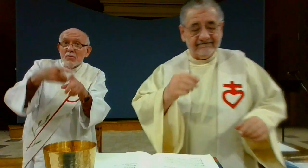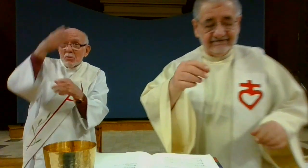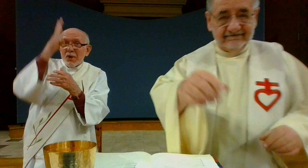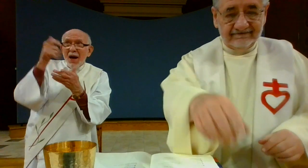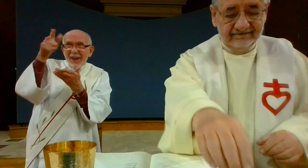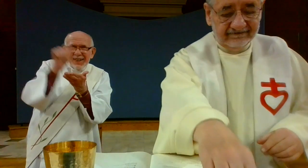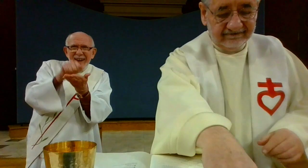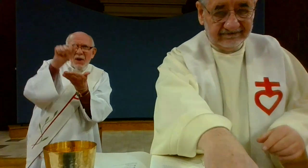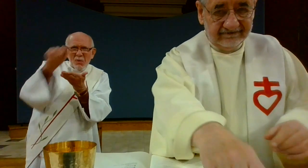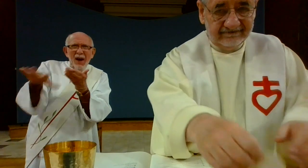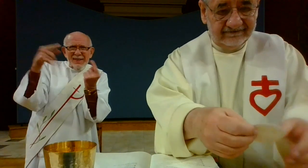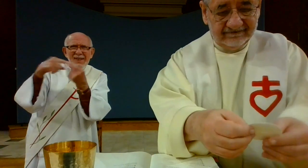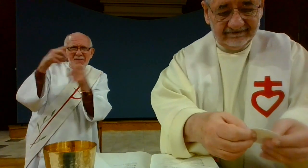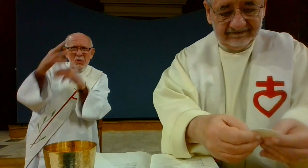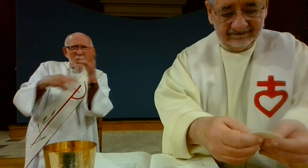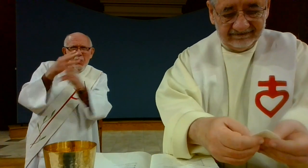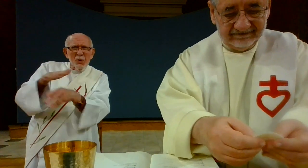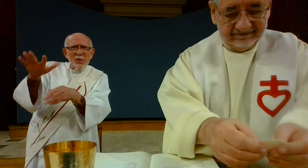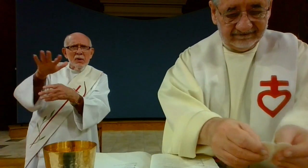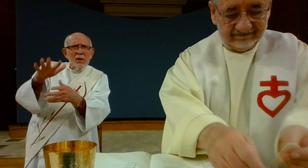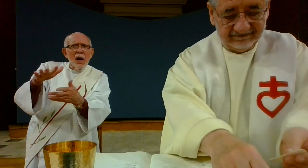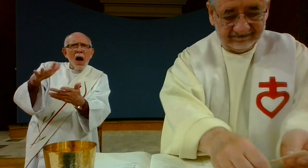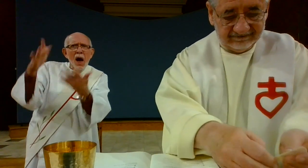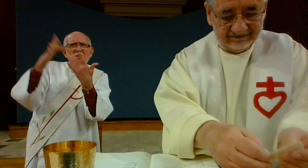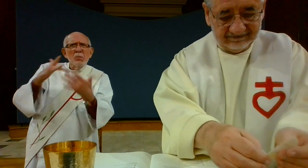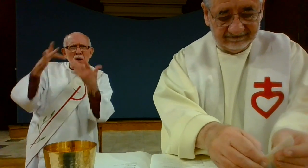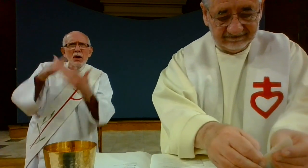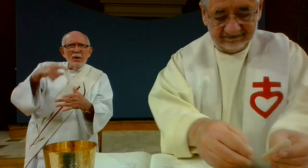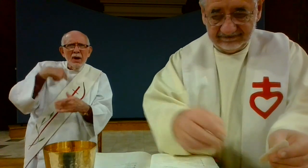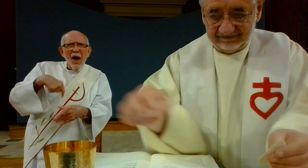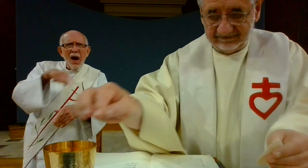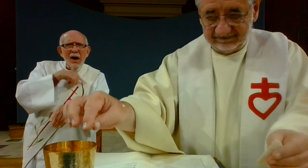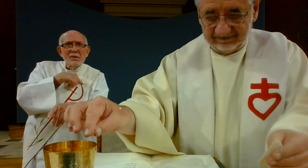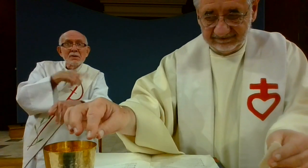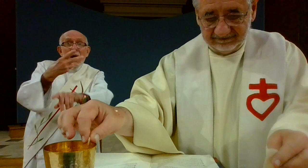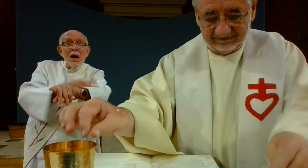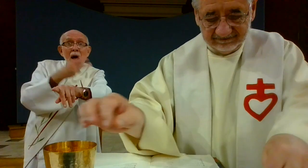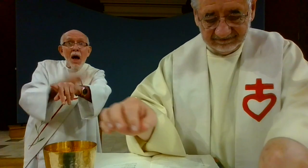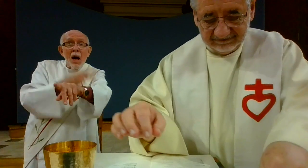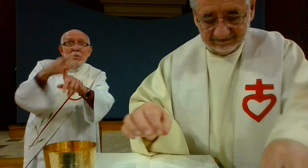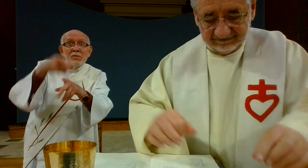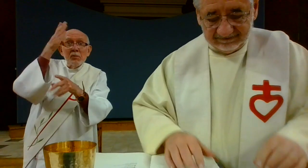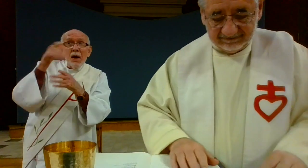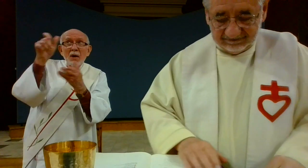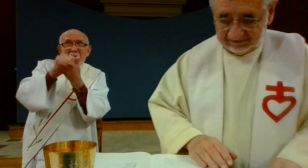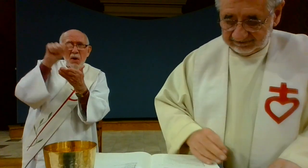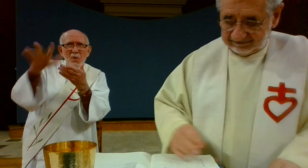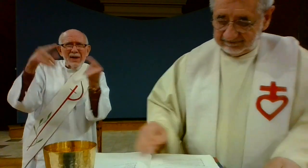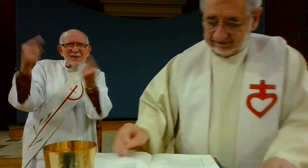lamb of god you take away the sins of the world have mercy on us lamb of god you take away